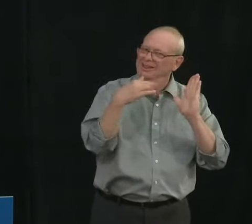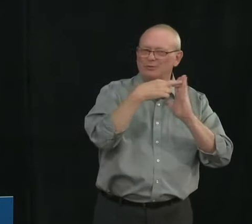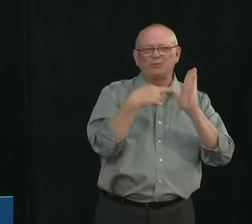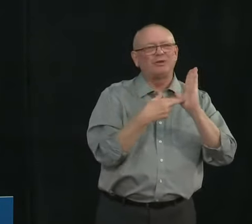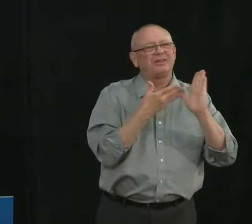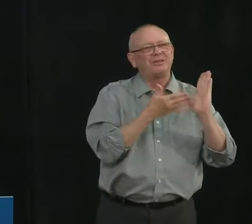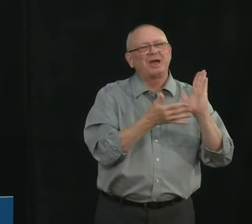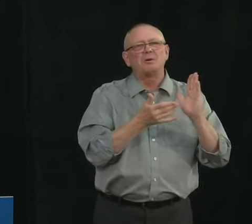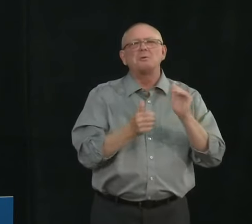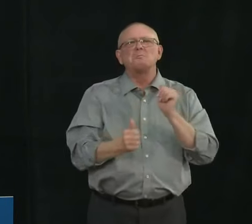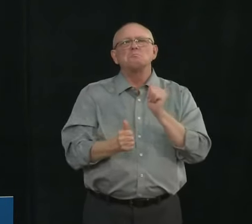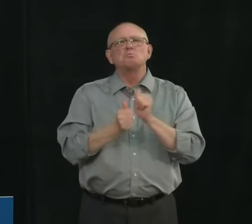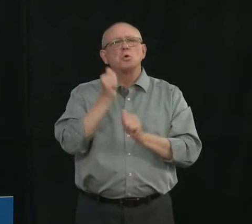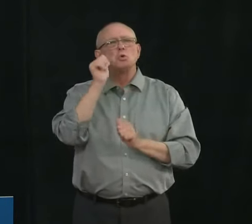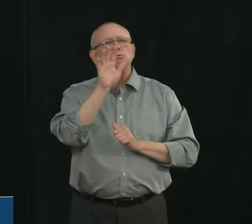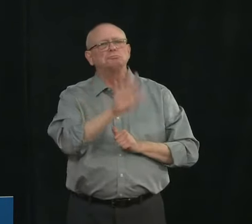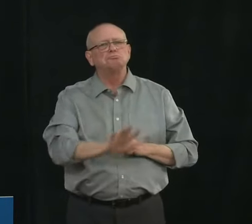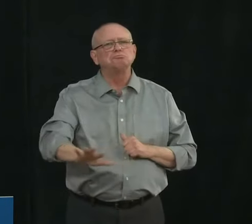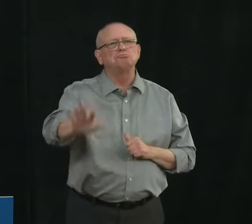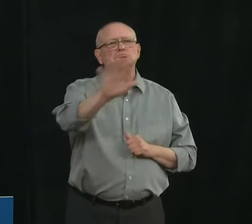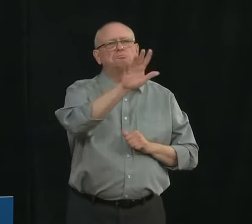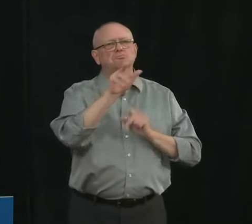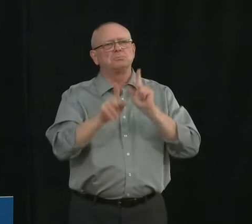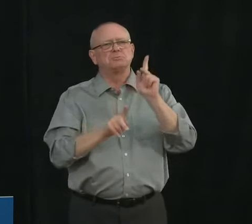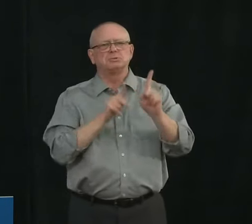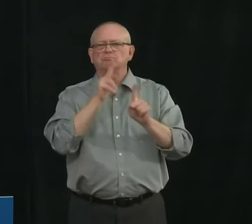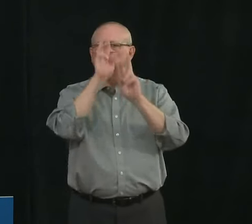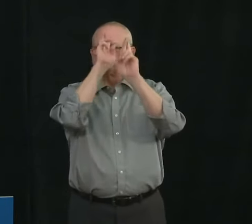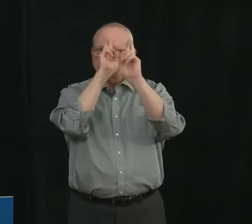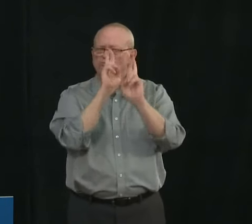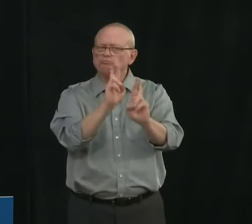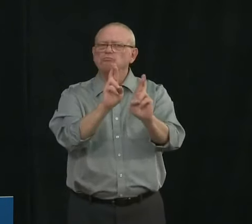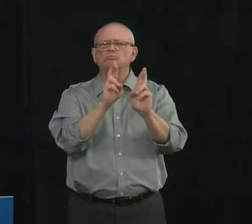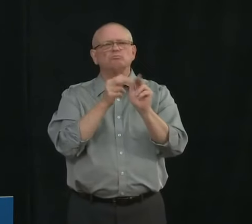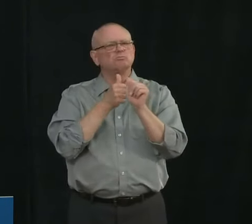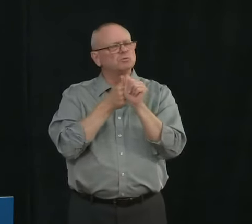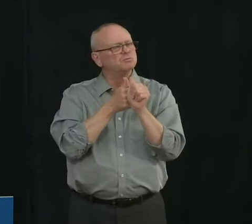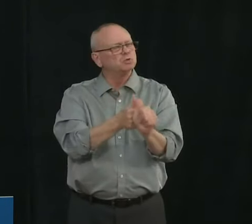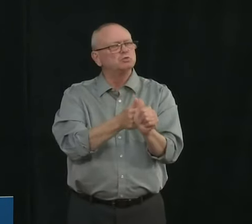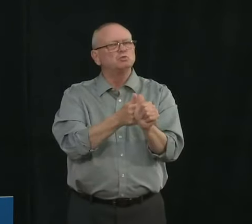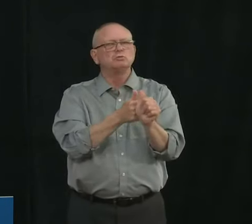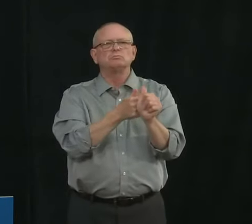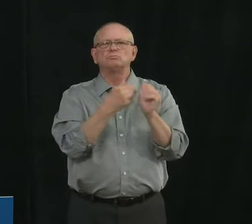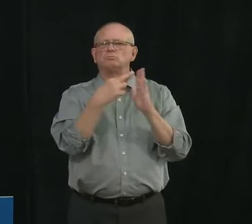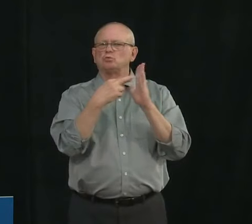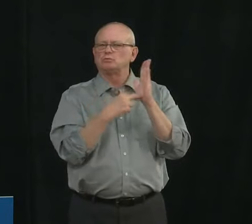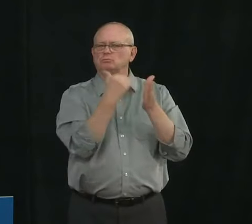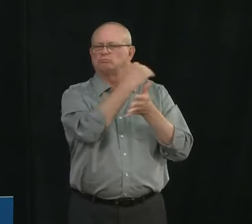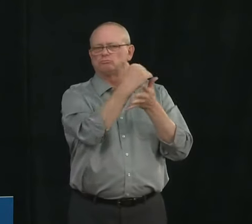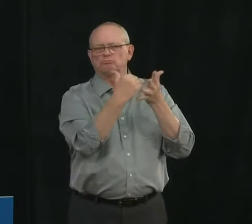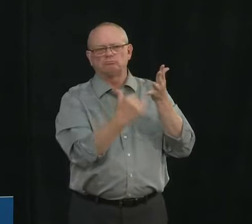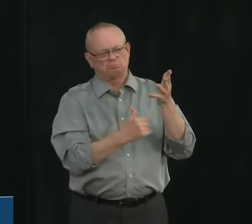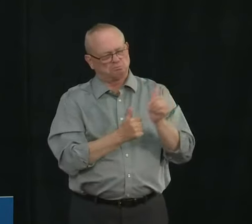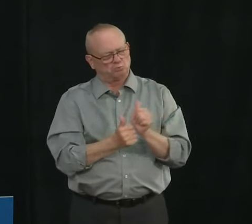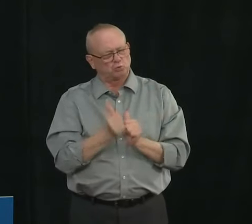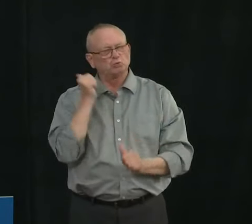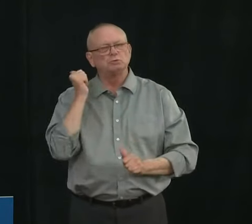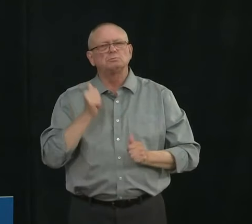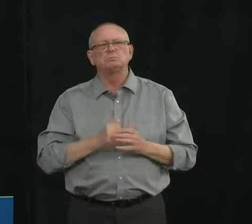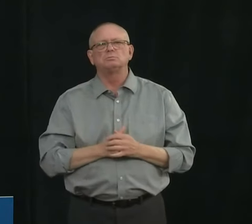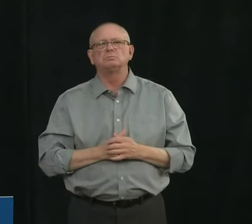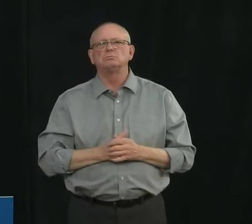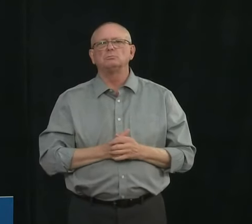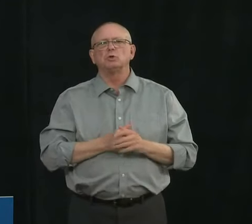we continue to be in a need to respond to the pandemic in a way that protects each other and so again